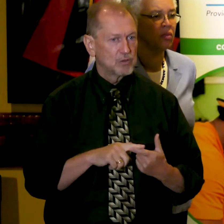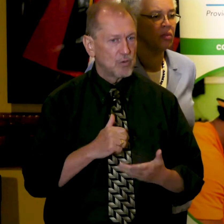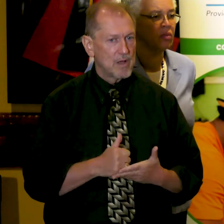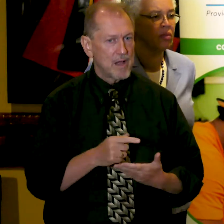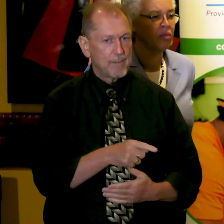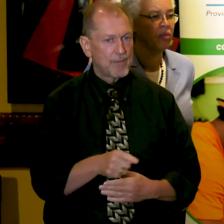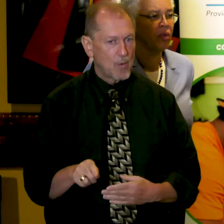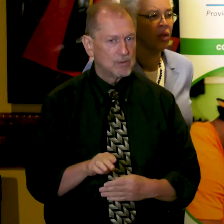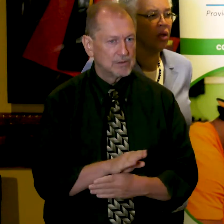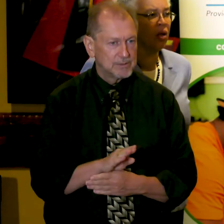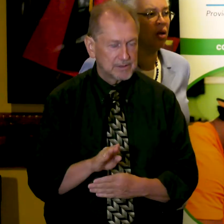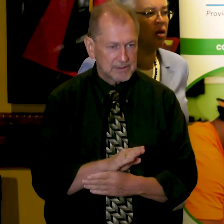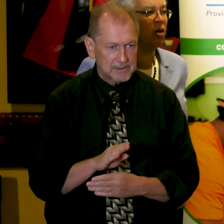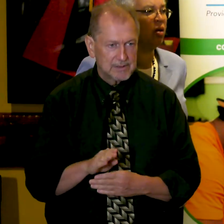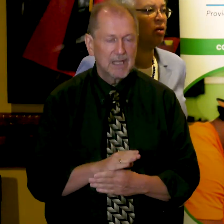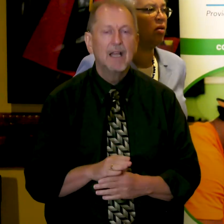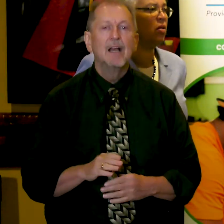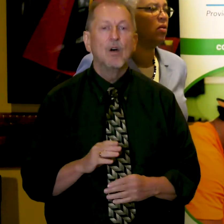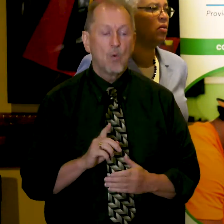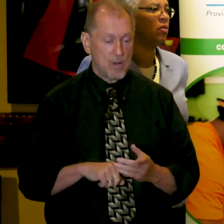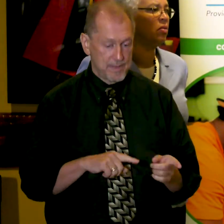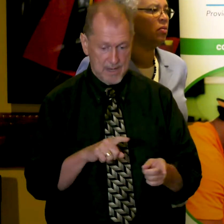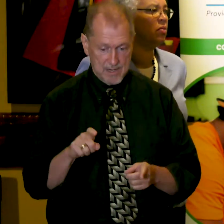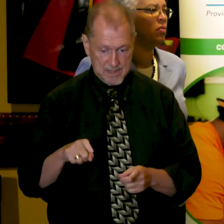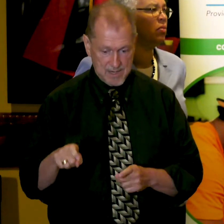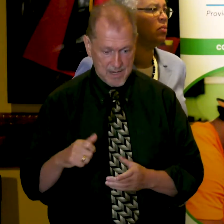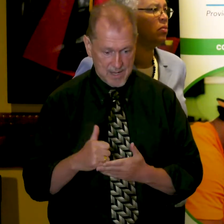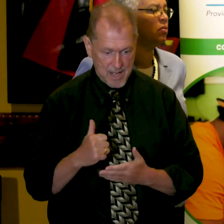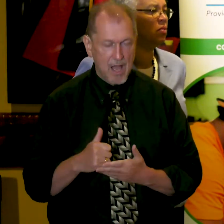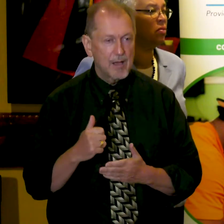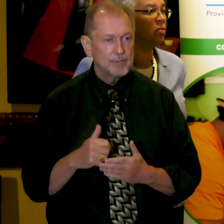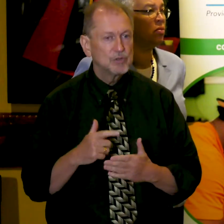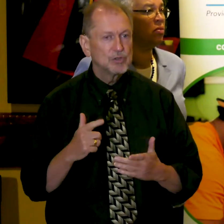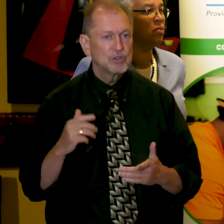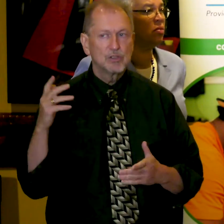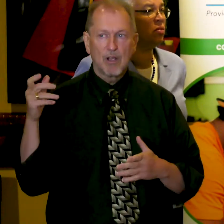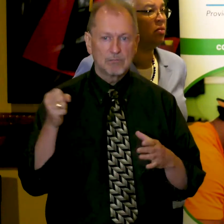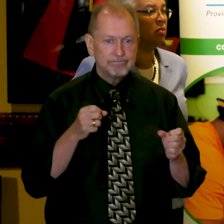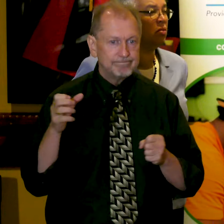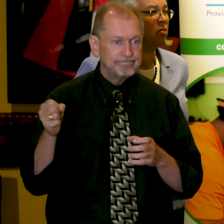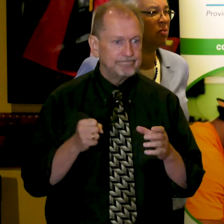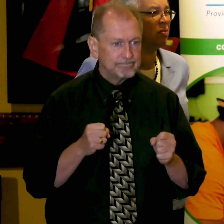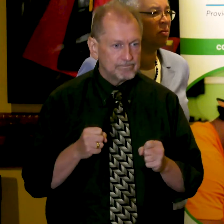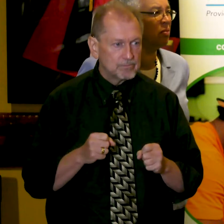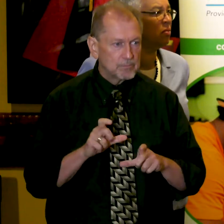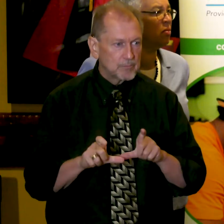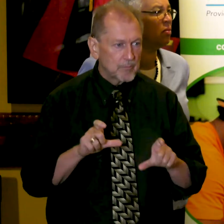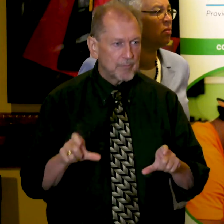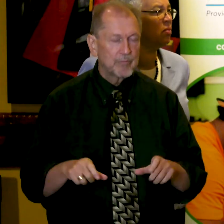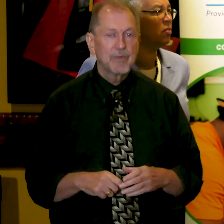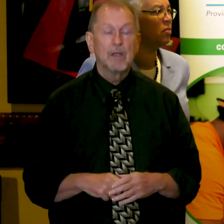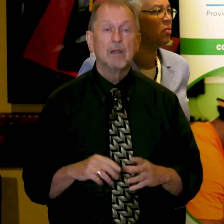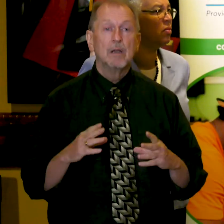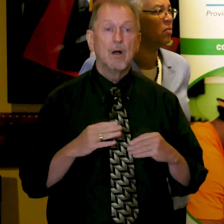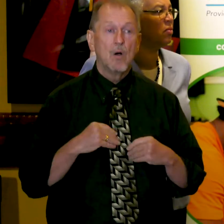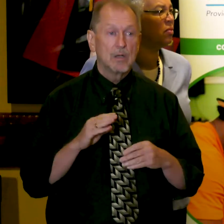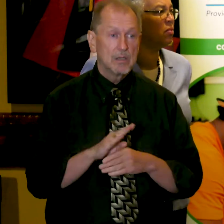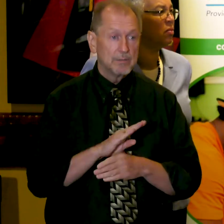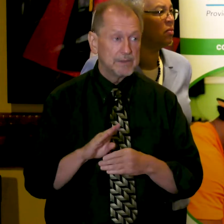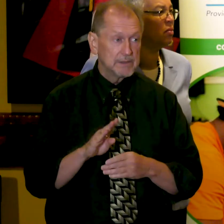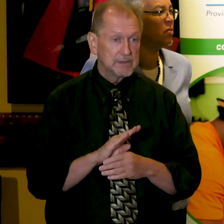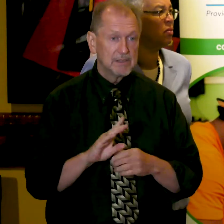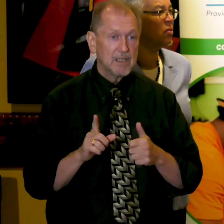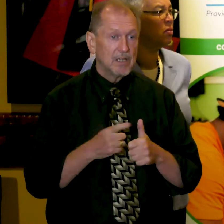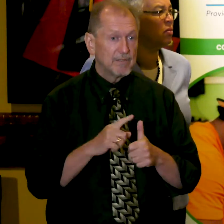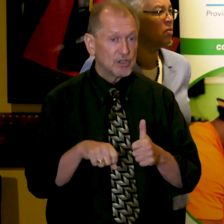get the help that they need. We all know that owning a business is difficult. The first, second year